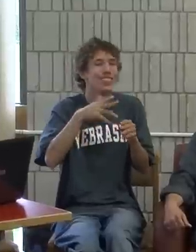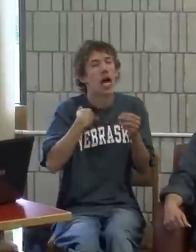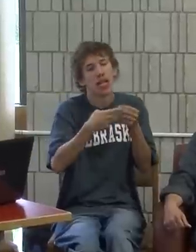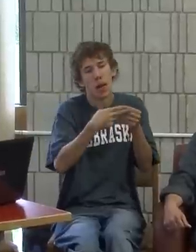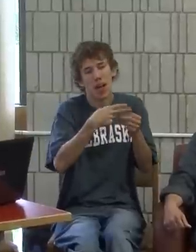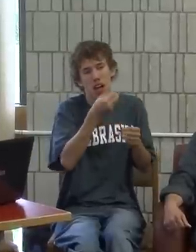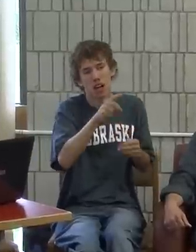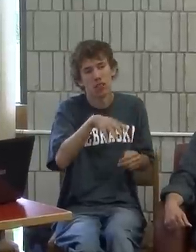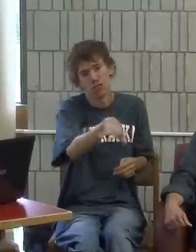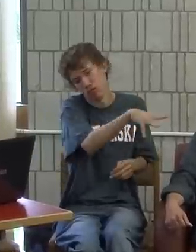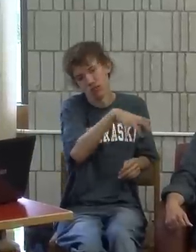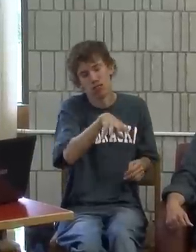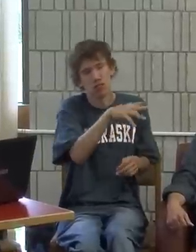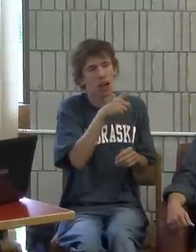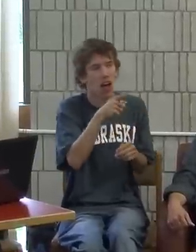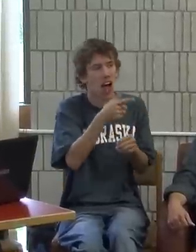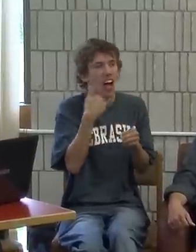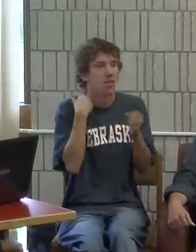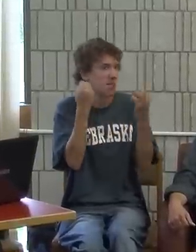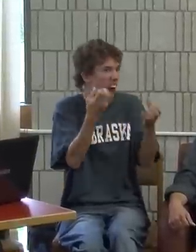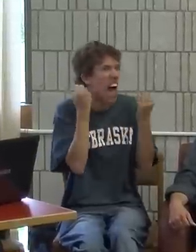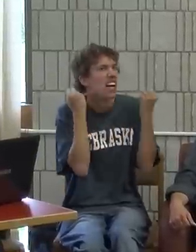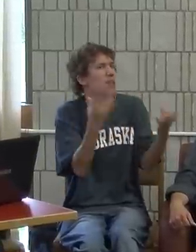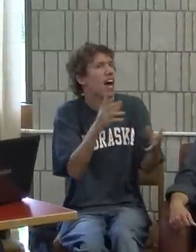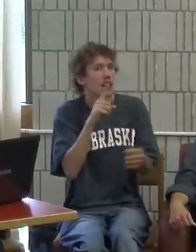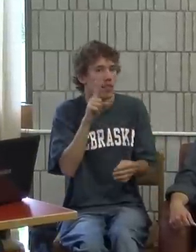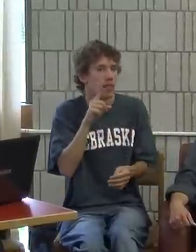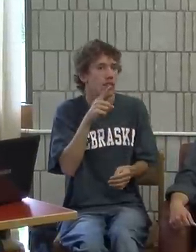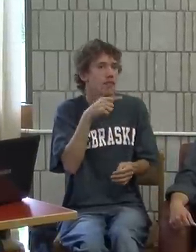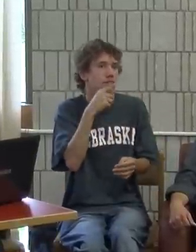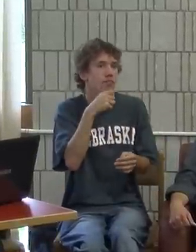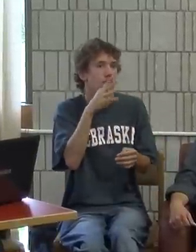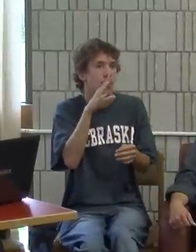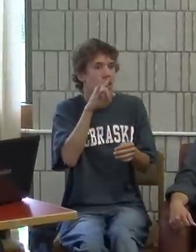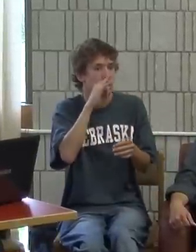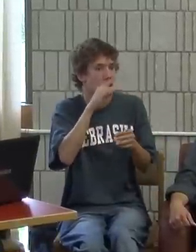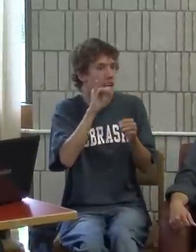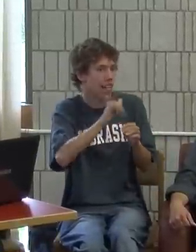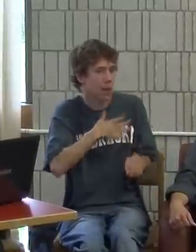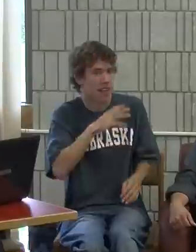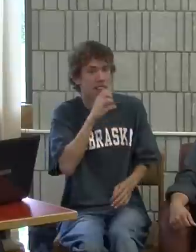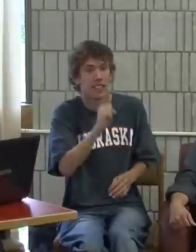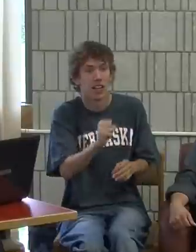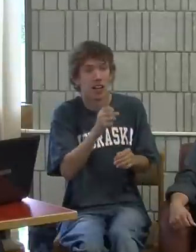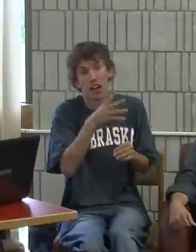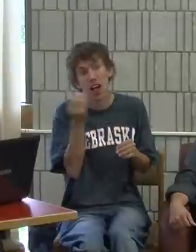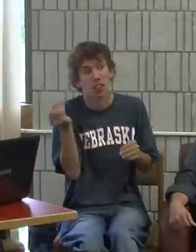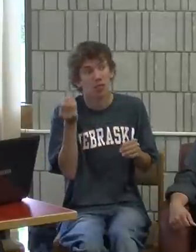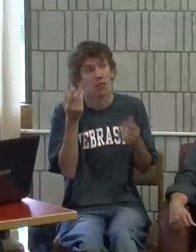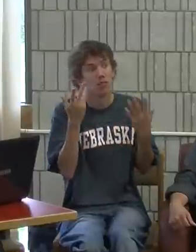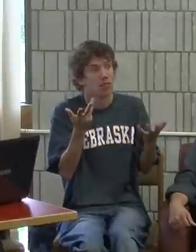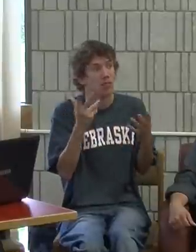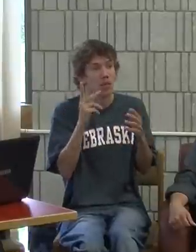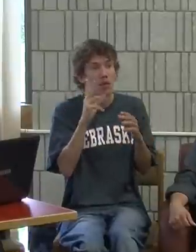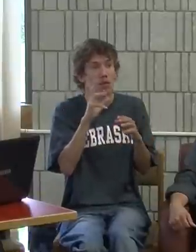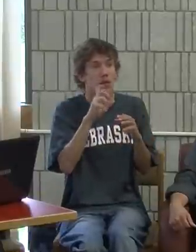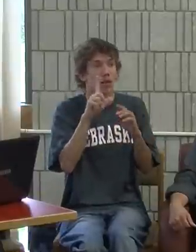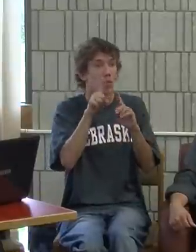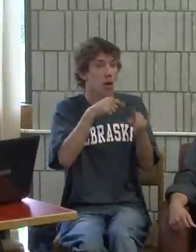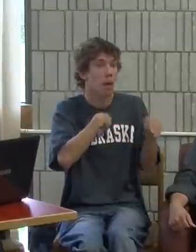Where I lived in the neighborhood where I grew up, there were so many people my age, kids my age, but they